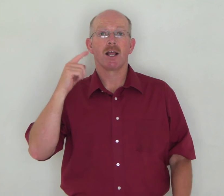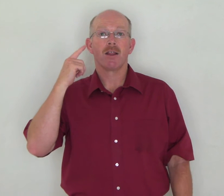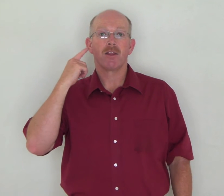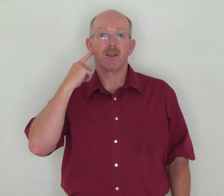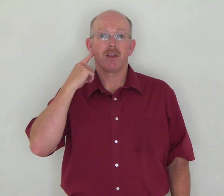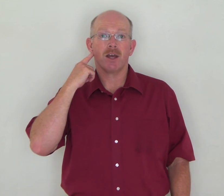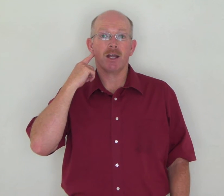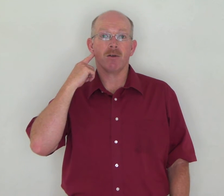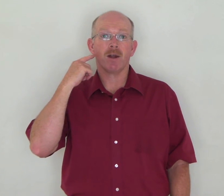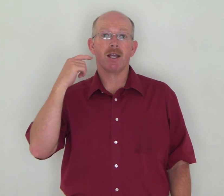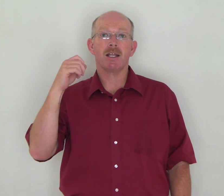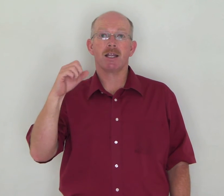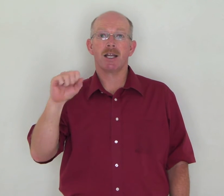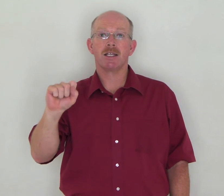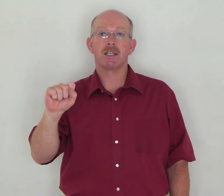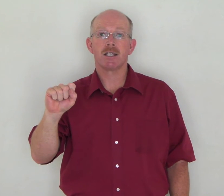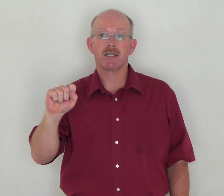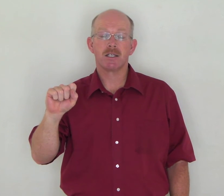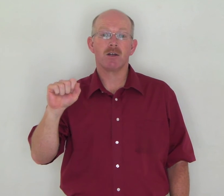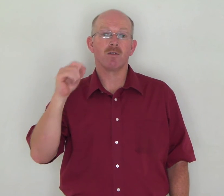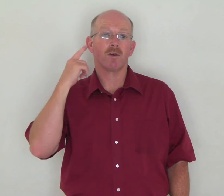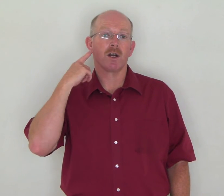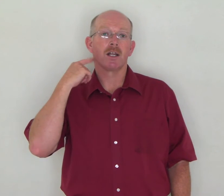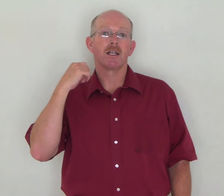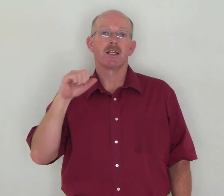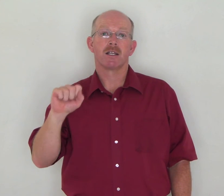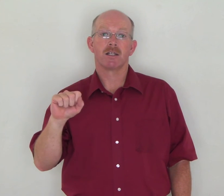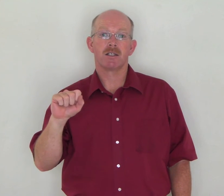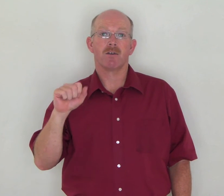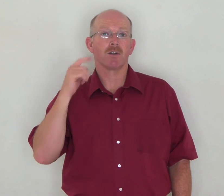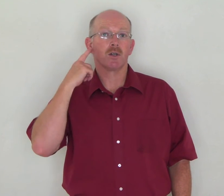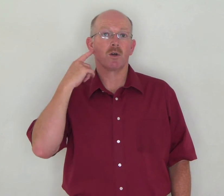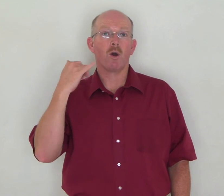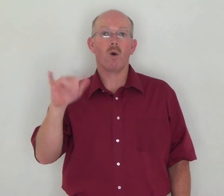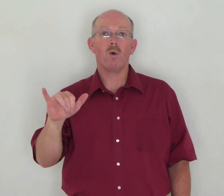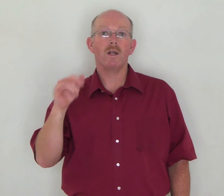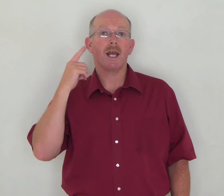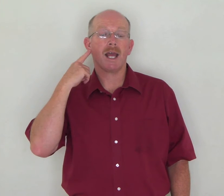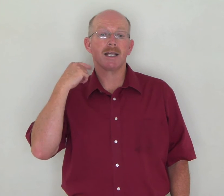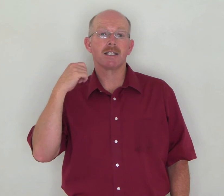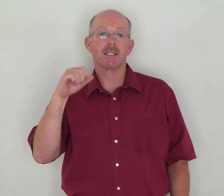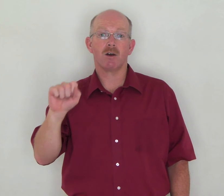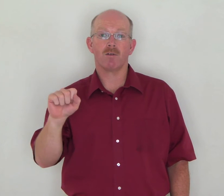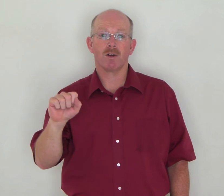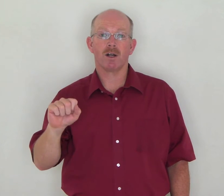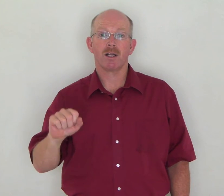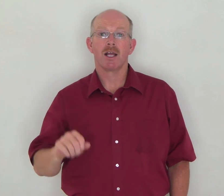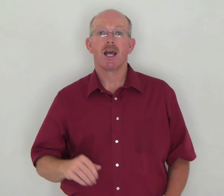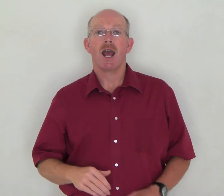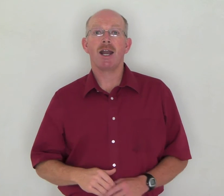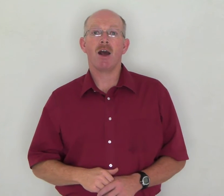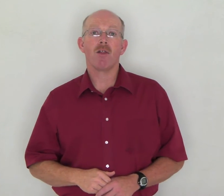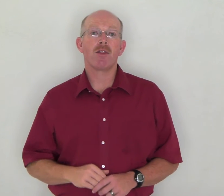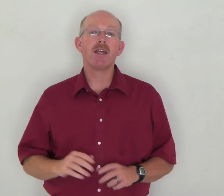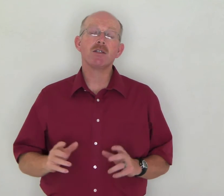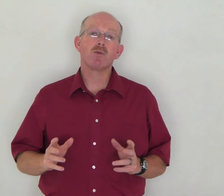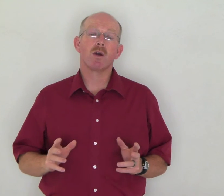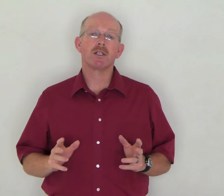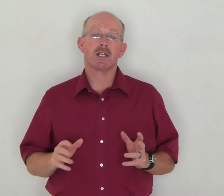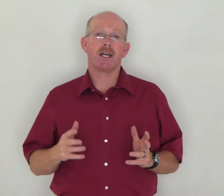The earring that is silver. Silver. gold and silver. And now these words, the next